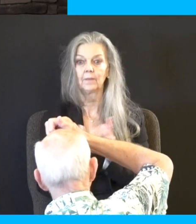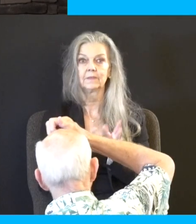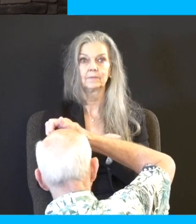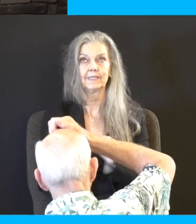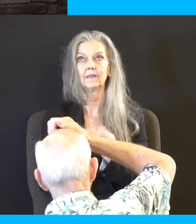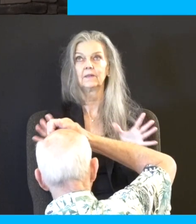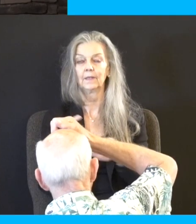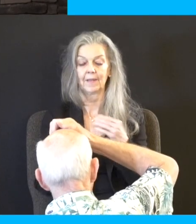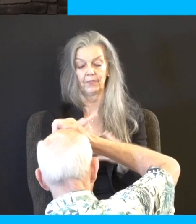Same thing with slavery.